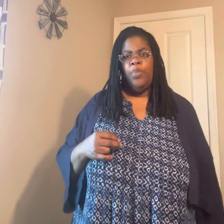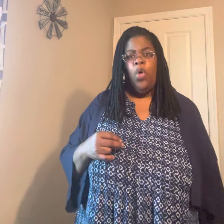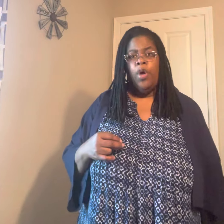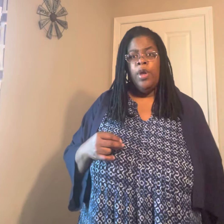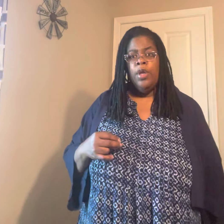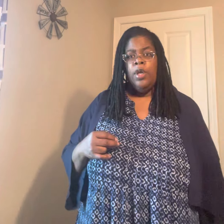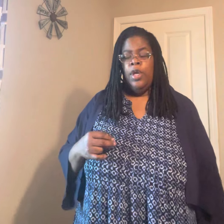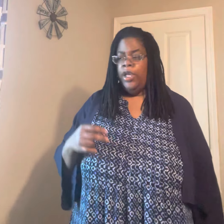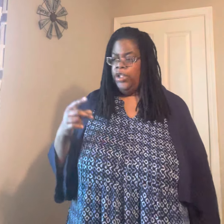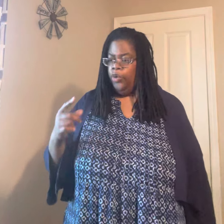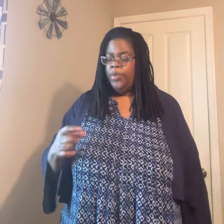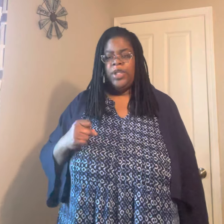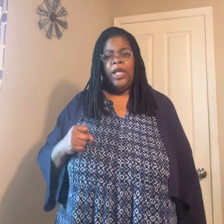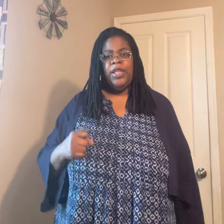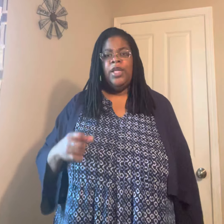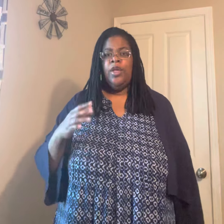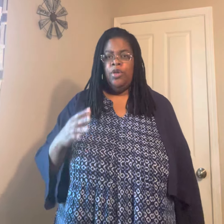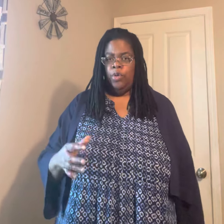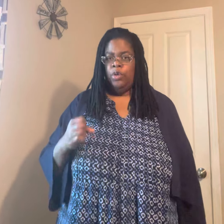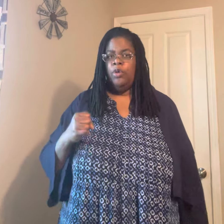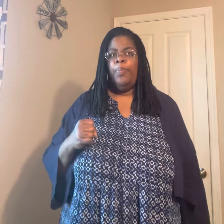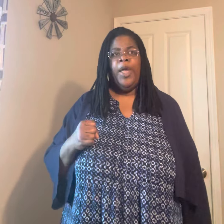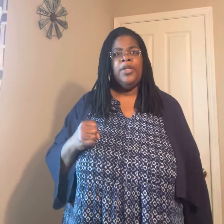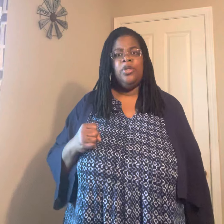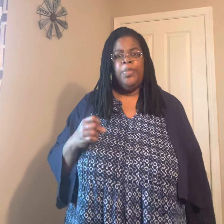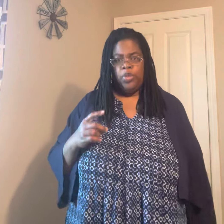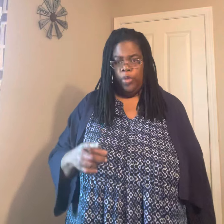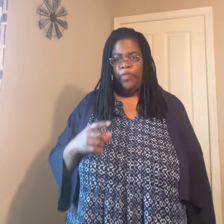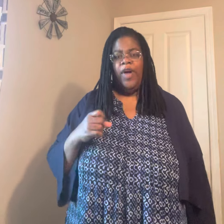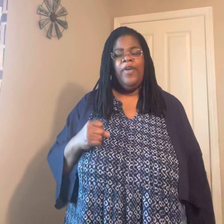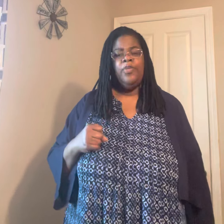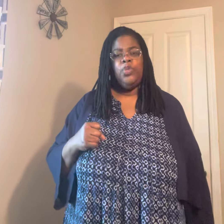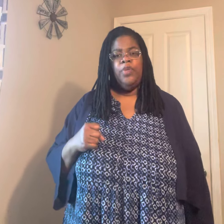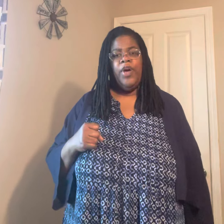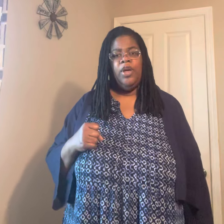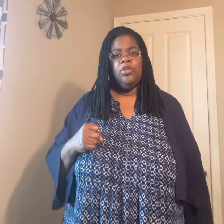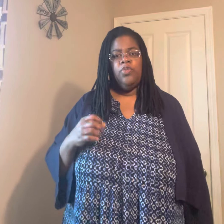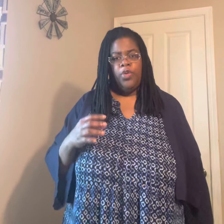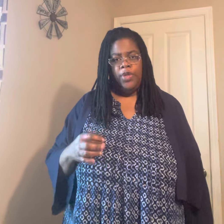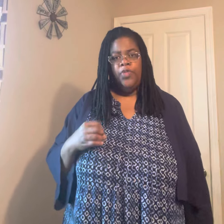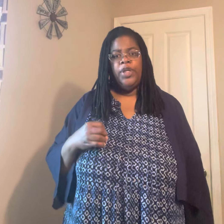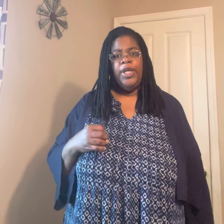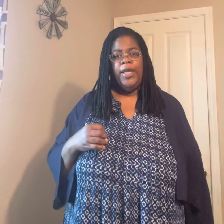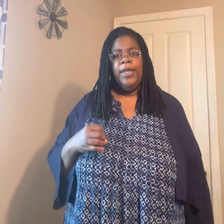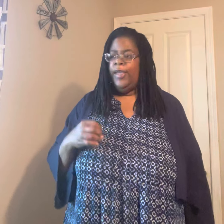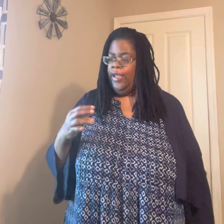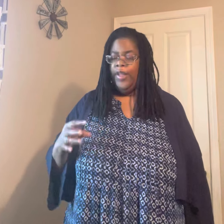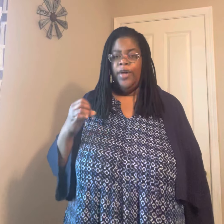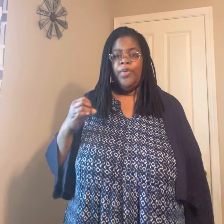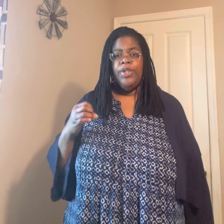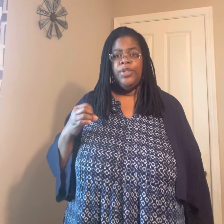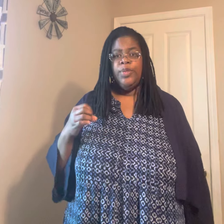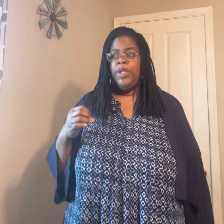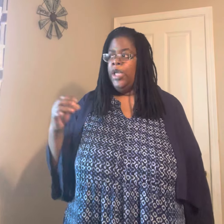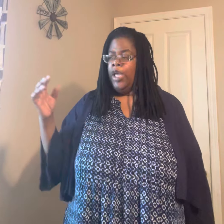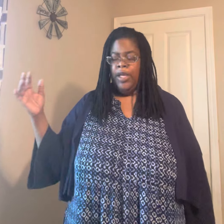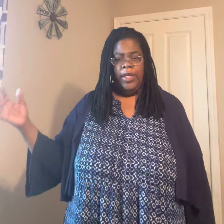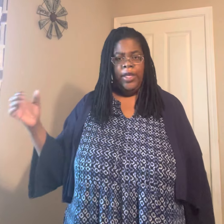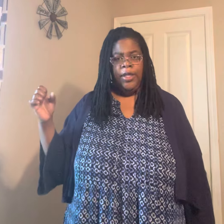more. And he told them the same thing. Your pay is going to be $25 for the day. And they agreed to it. And then